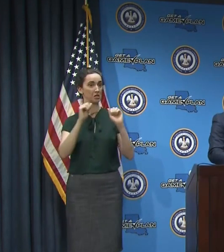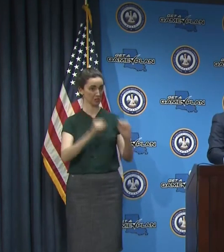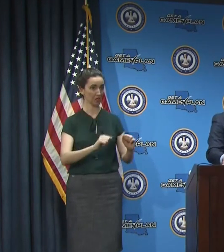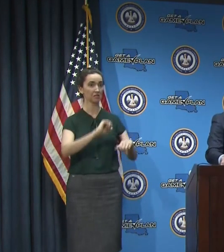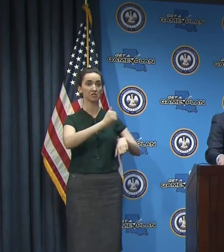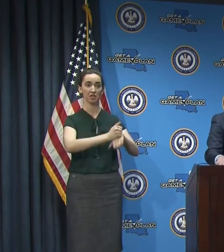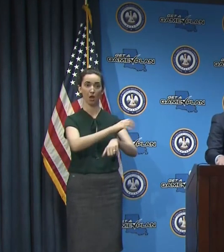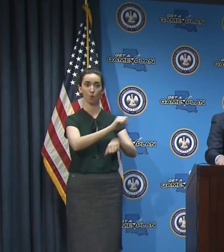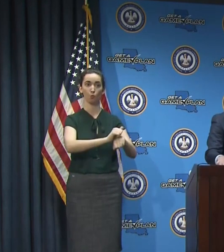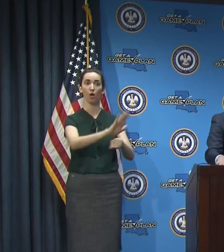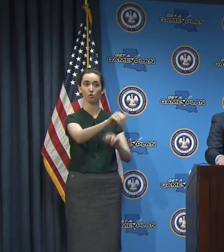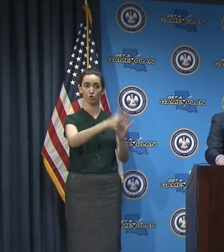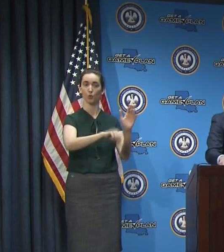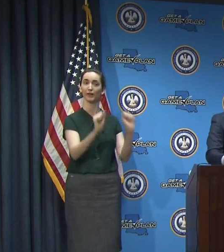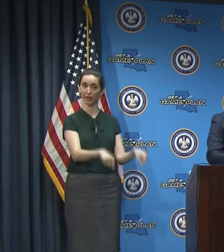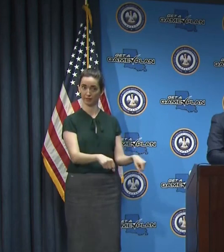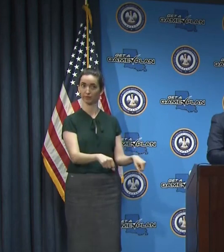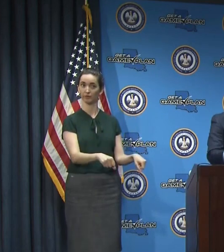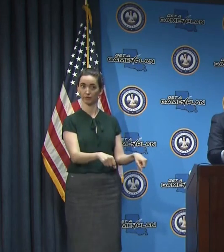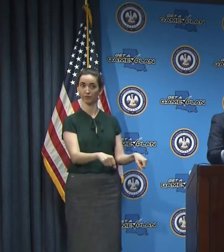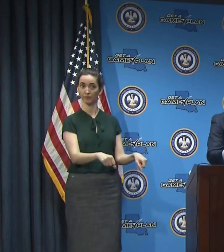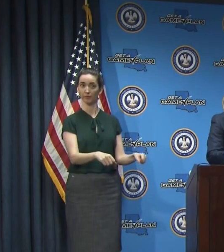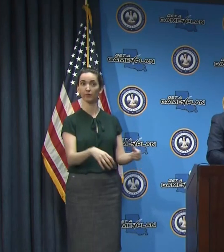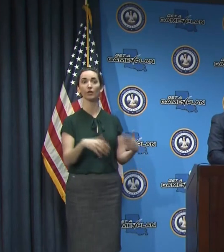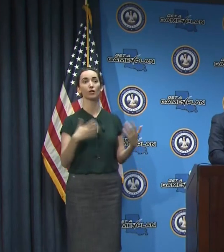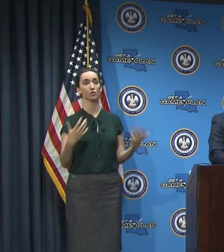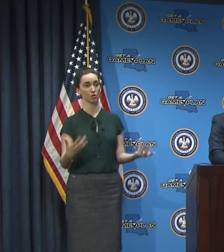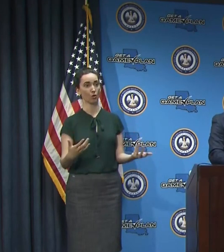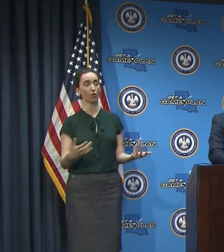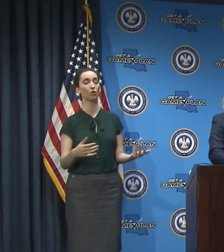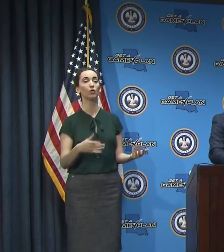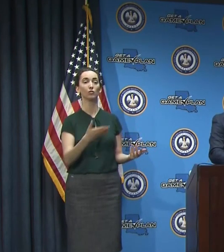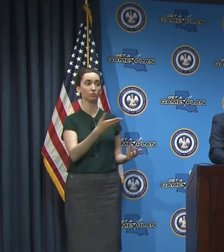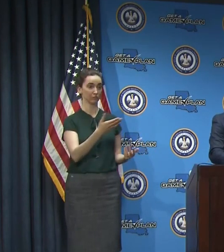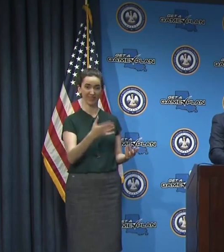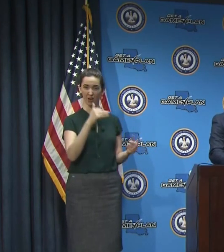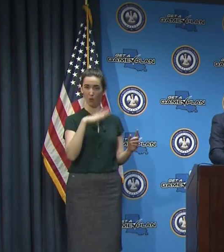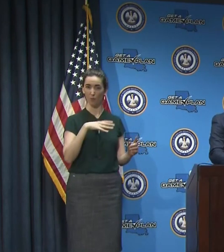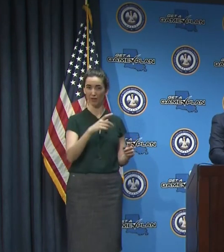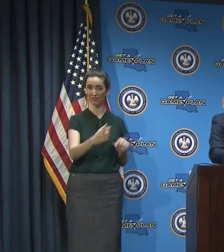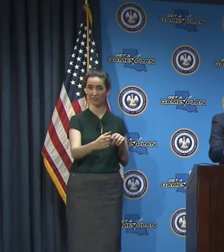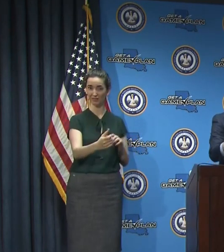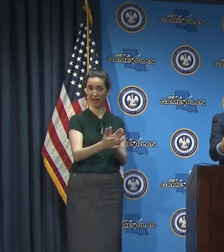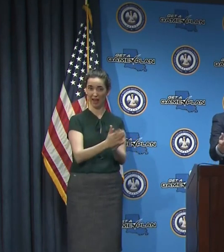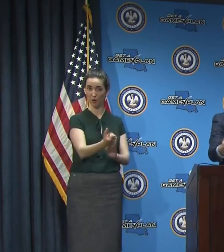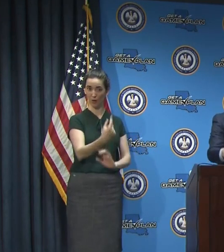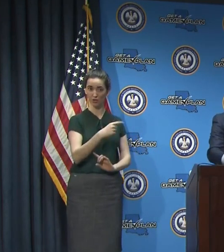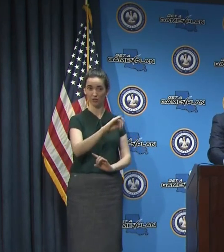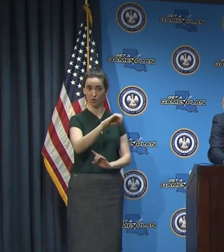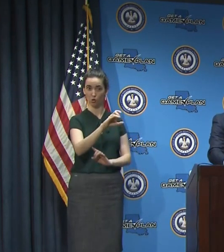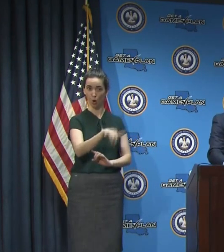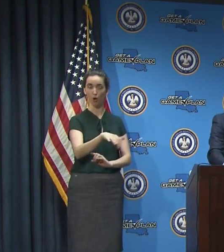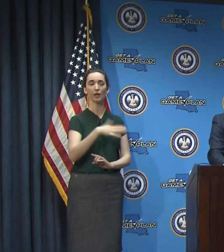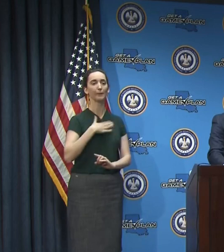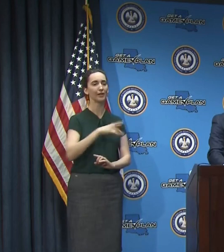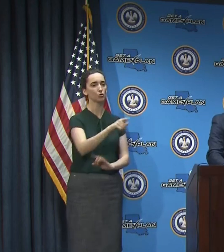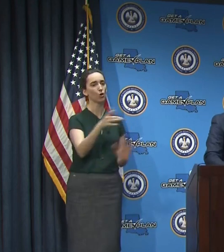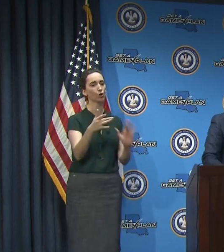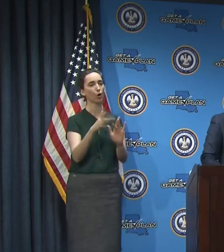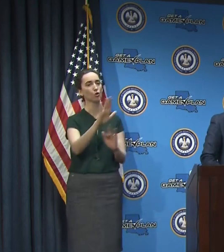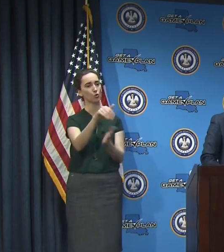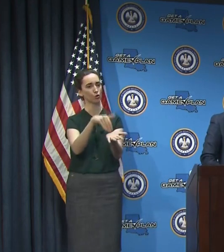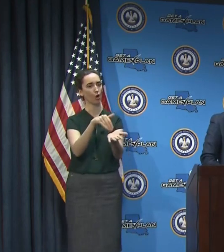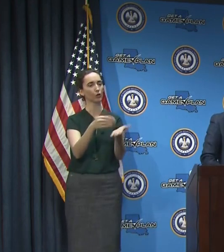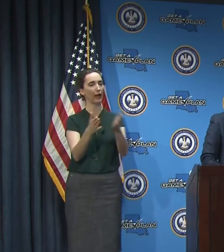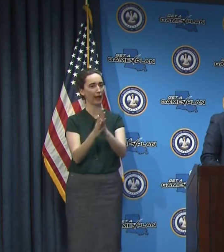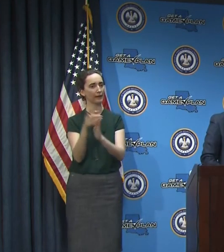being scheduled and conducted. And so I encourage Joy to go back to her doctor and inquire about